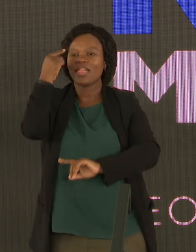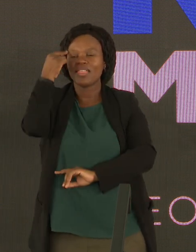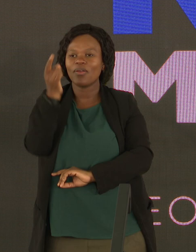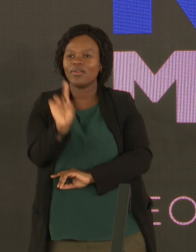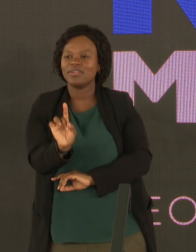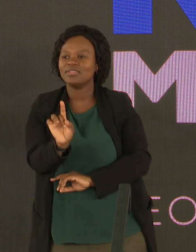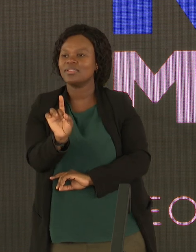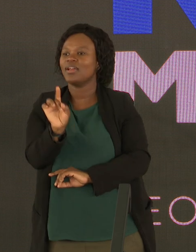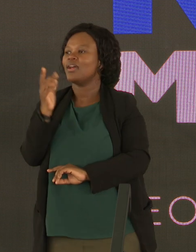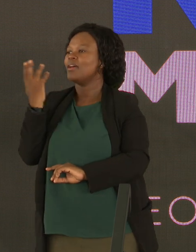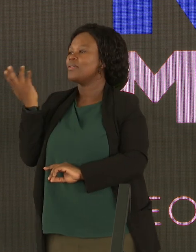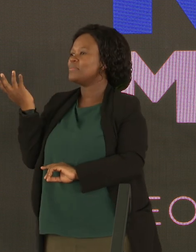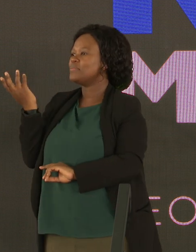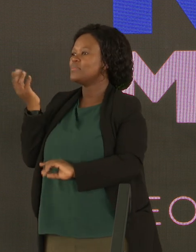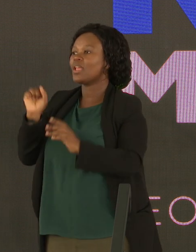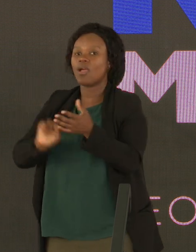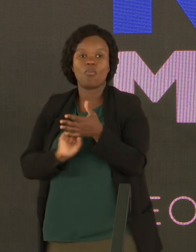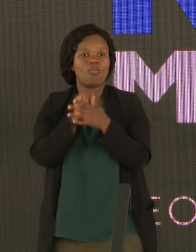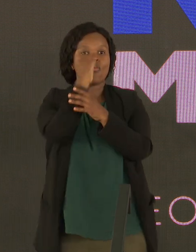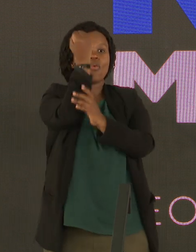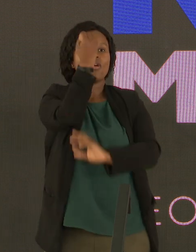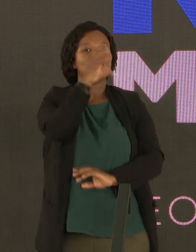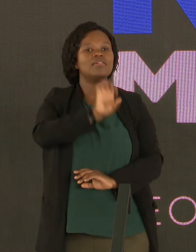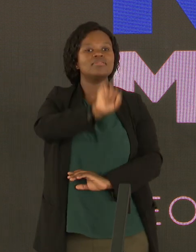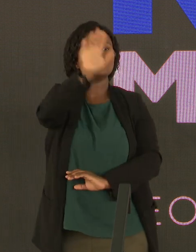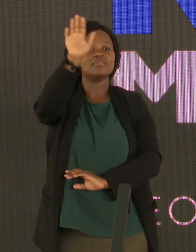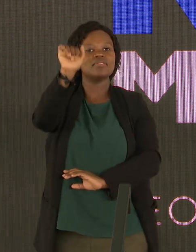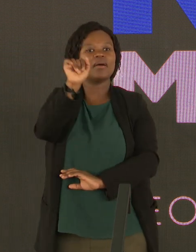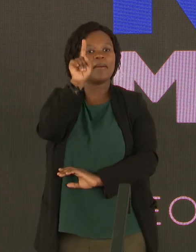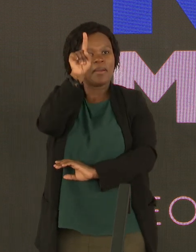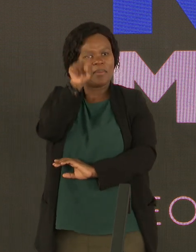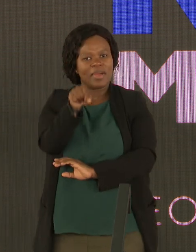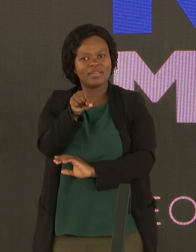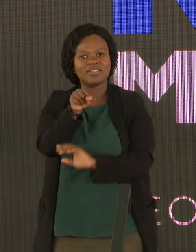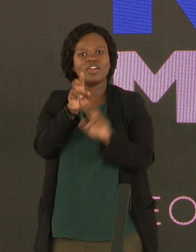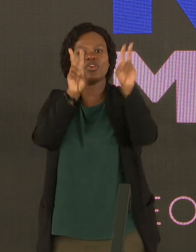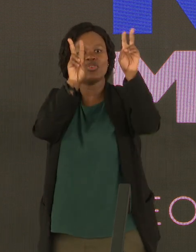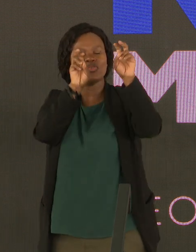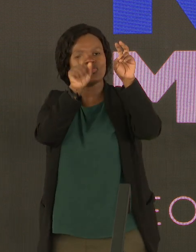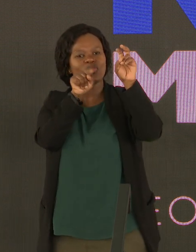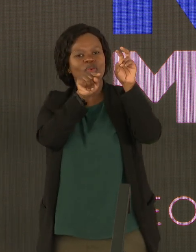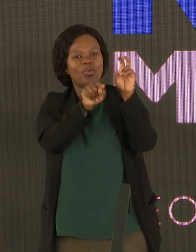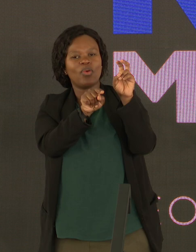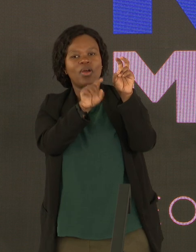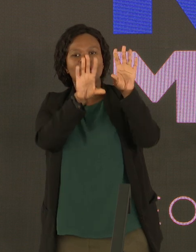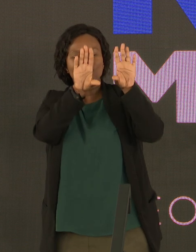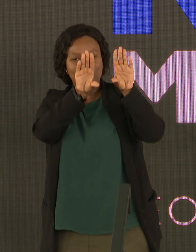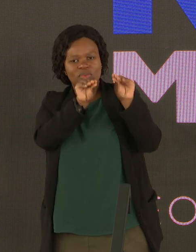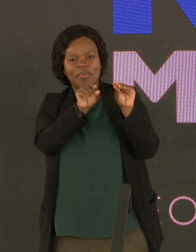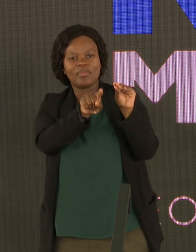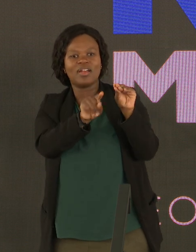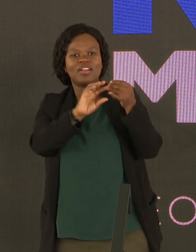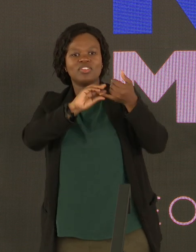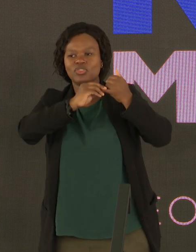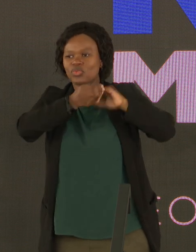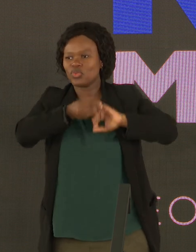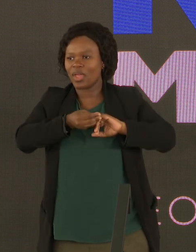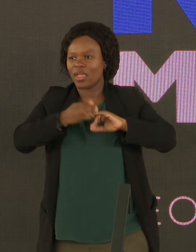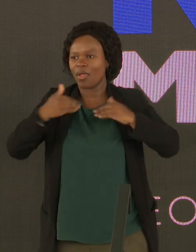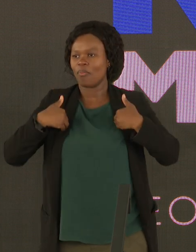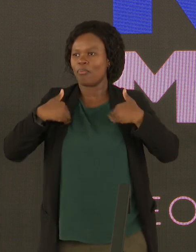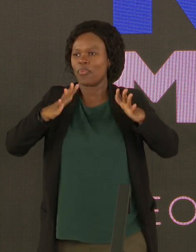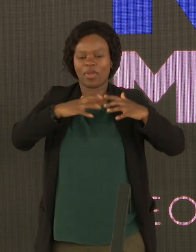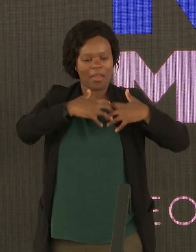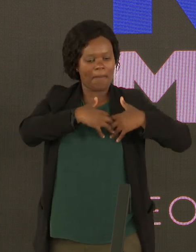Rise of Mzante must consider breaking the bureaucracy that is involved in trying to start a business in this